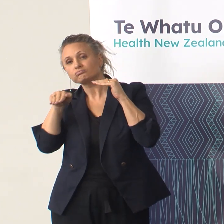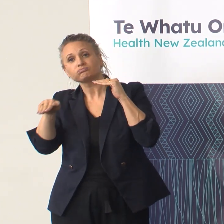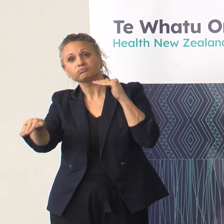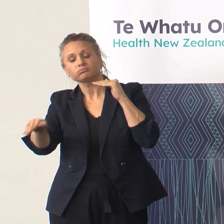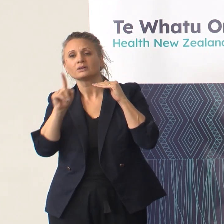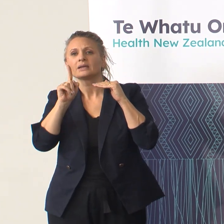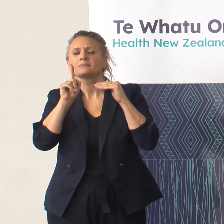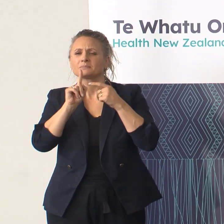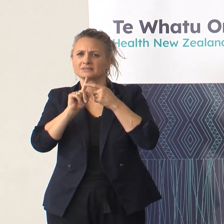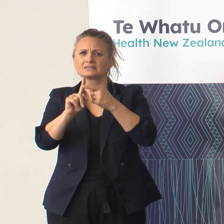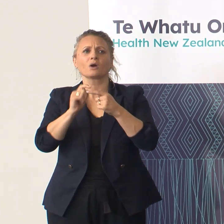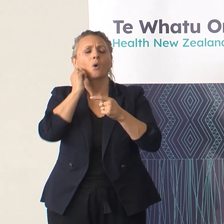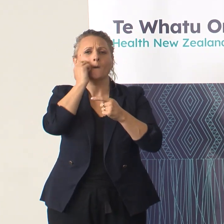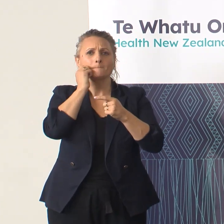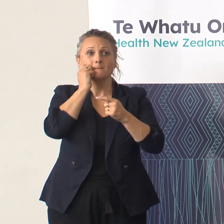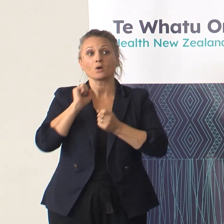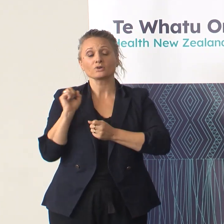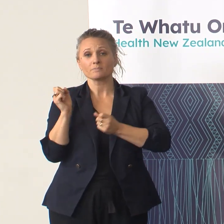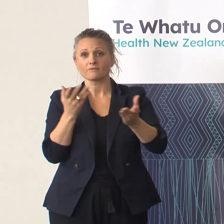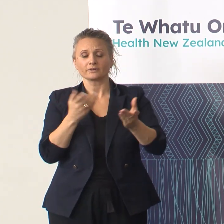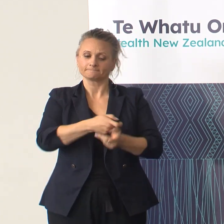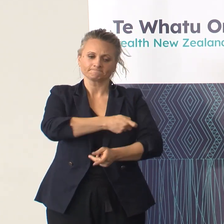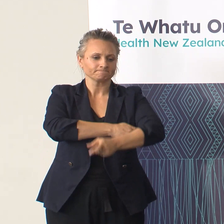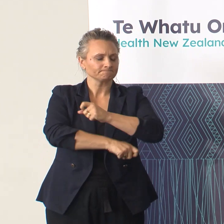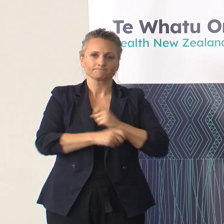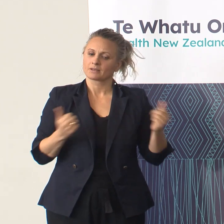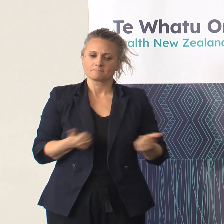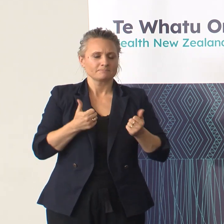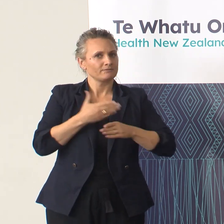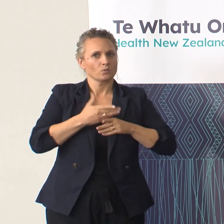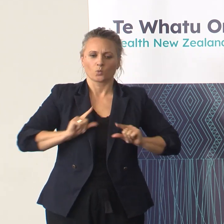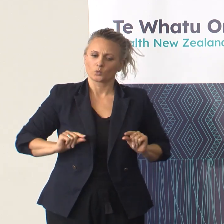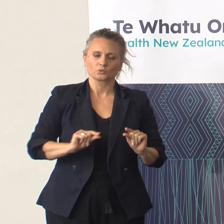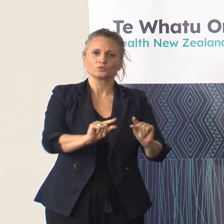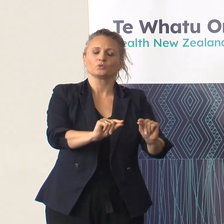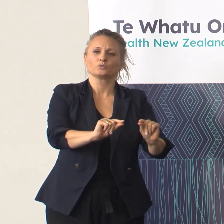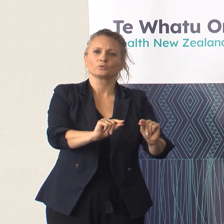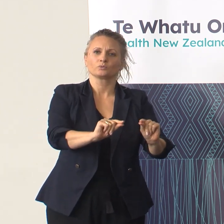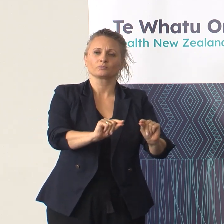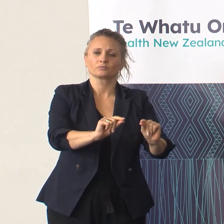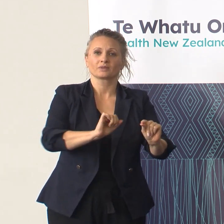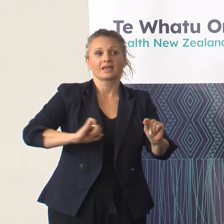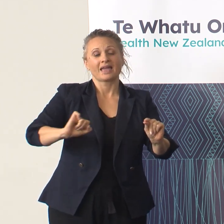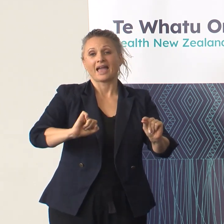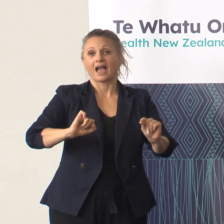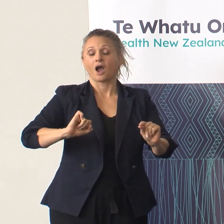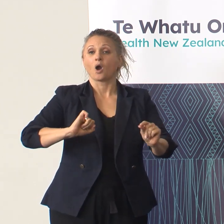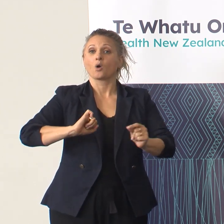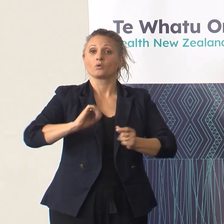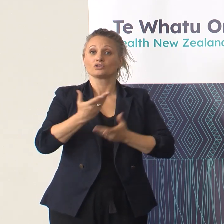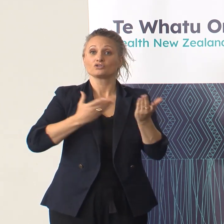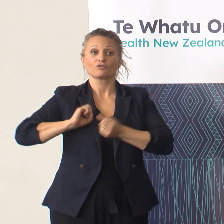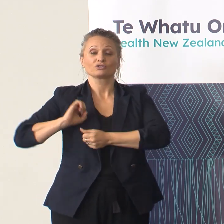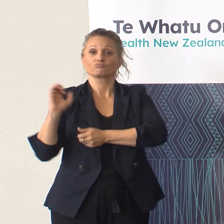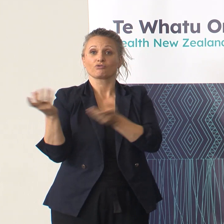are still too aware of the work that lies in front of them. And whilst those providers are out there working every day,